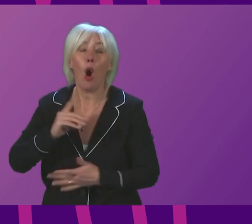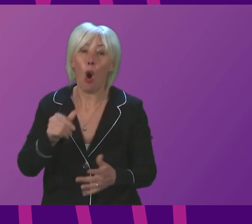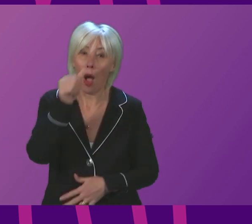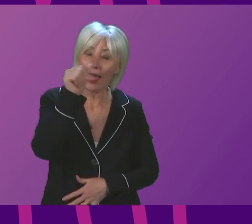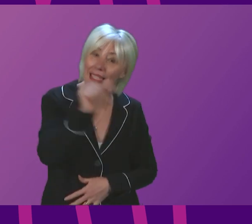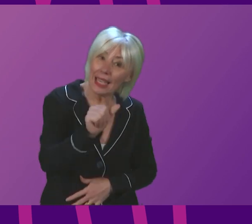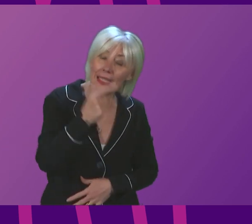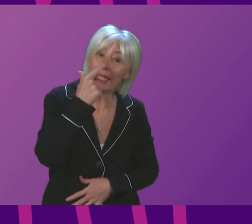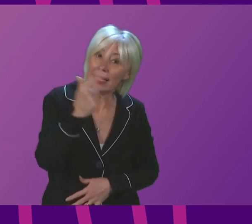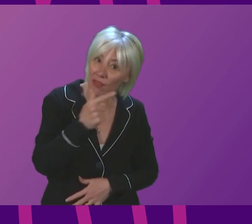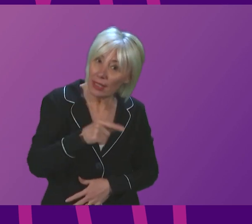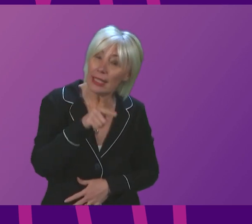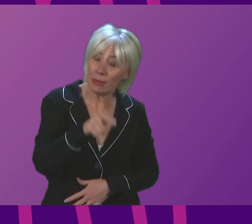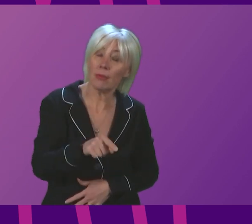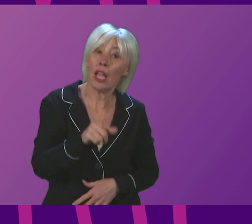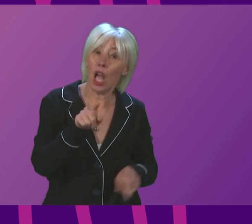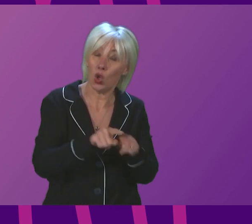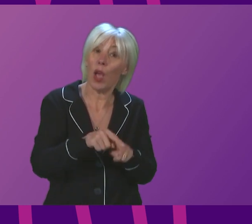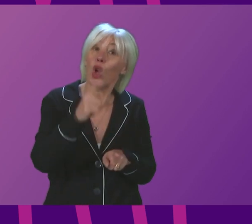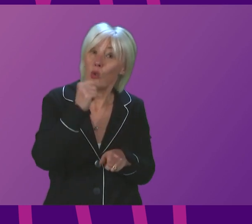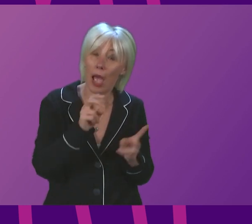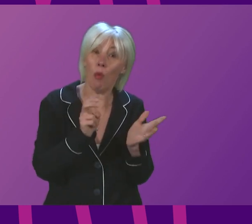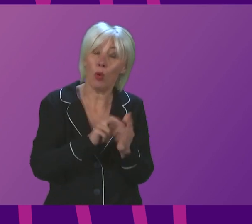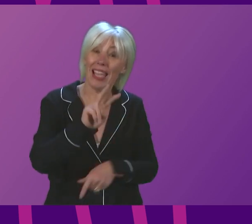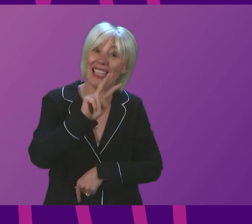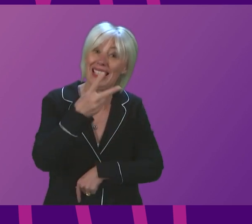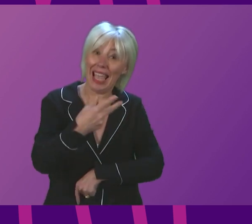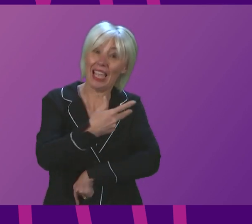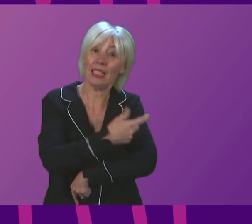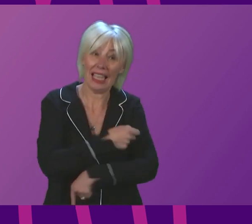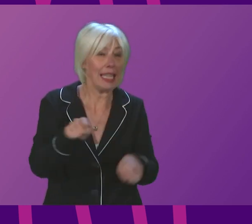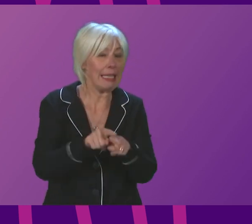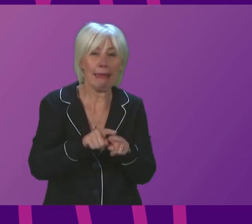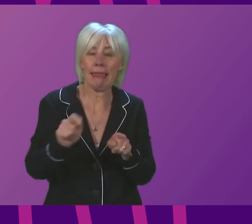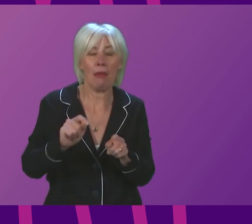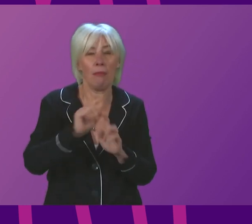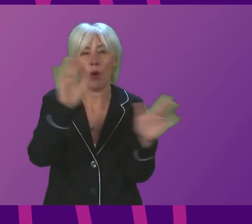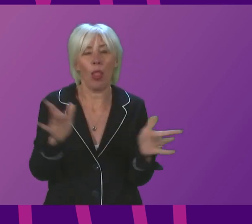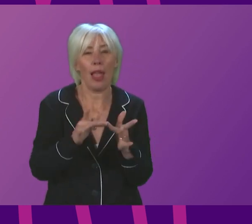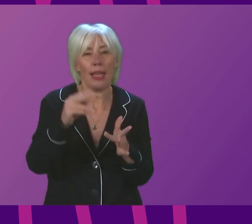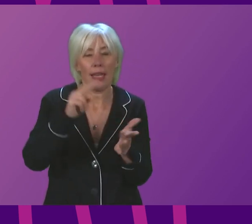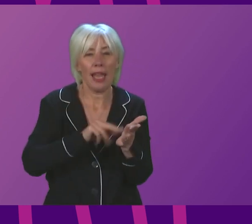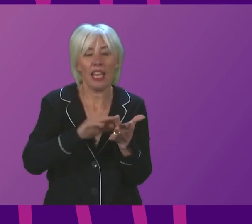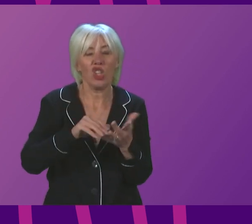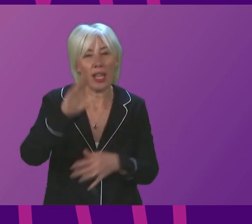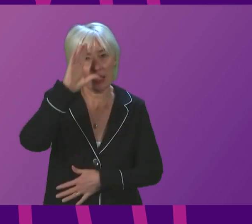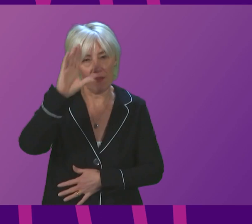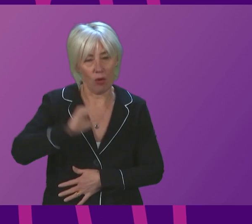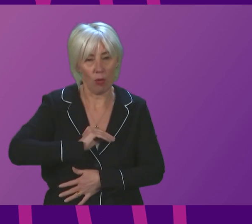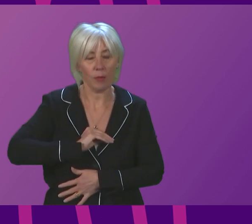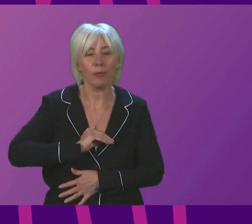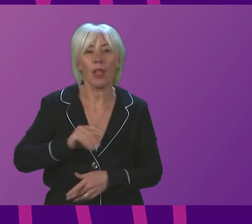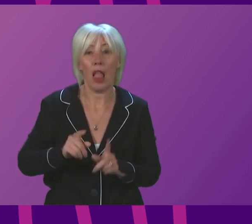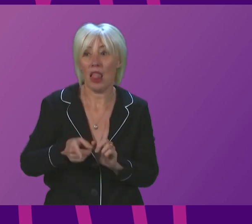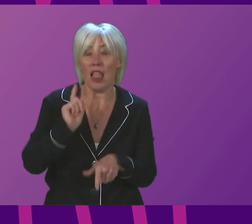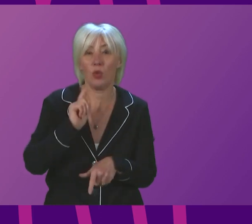and should also book your second dose in the same way. Last week, we also sent blue envelope letters to